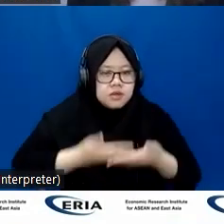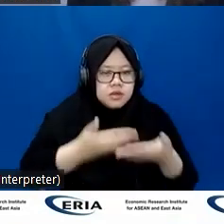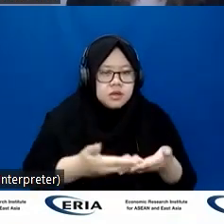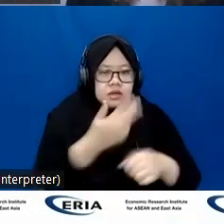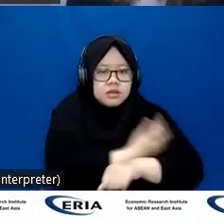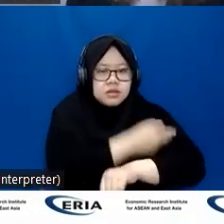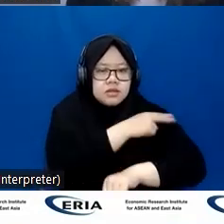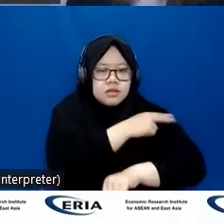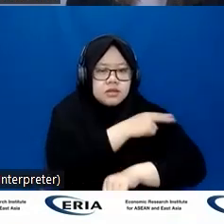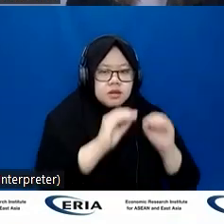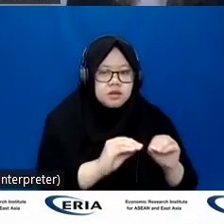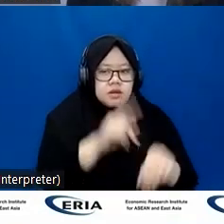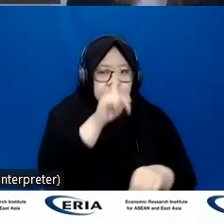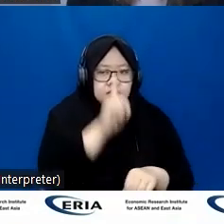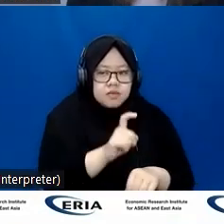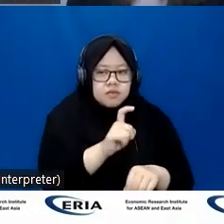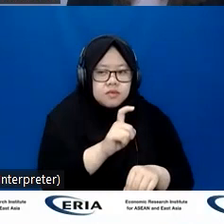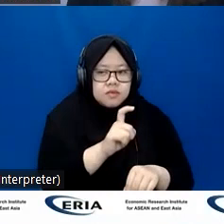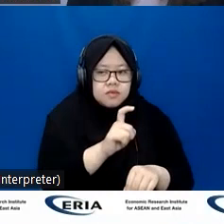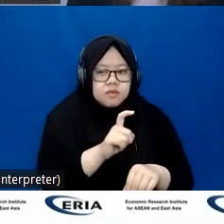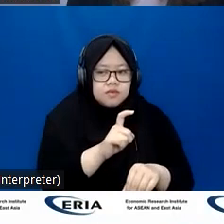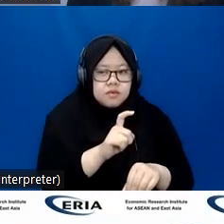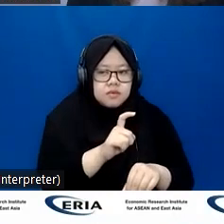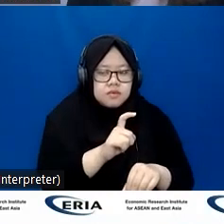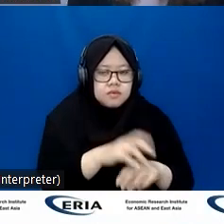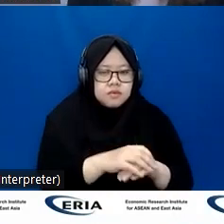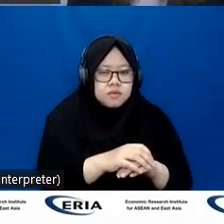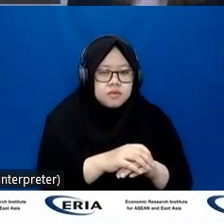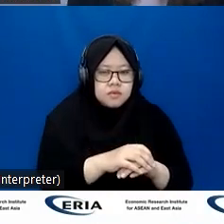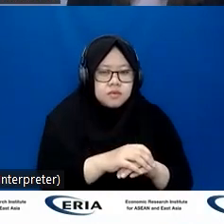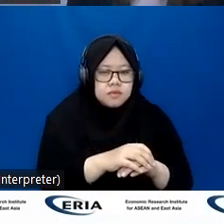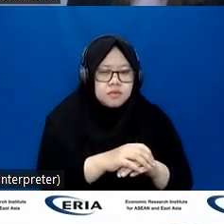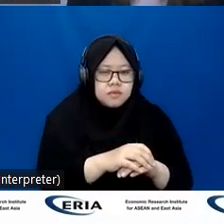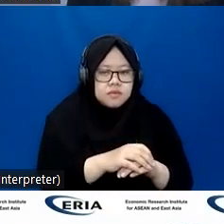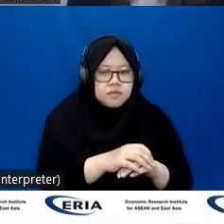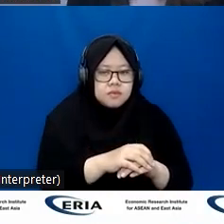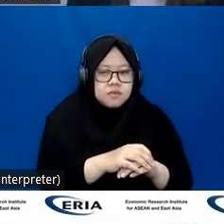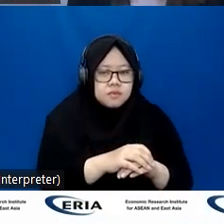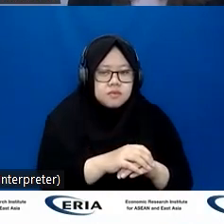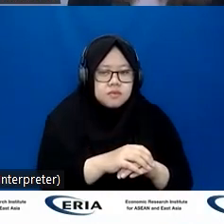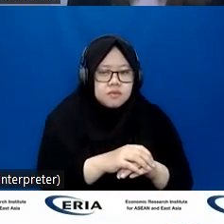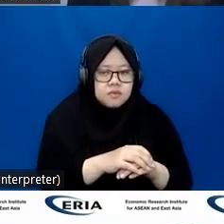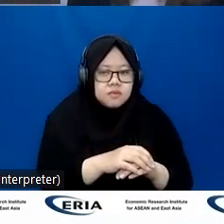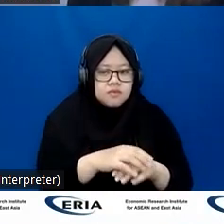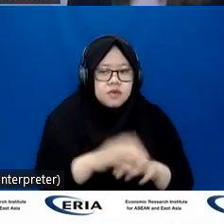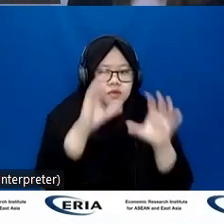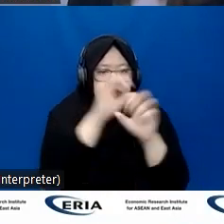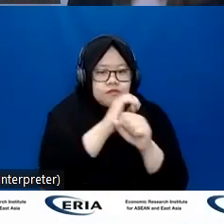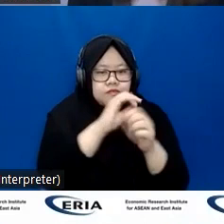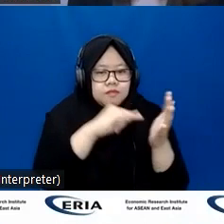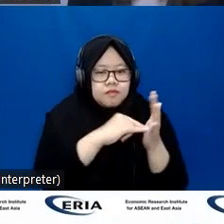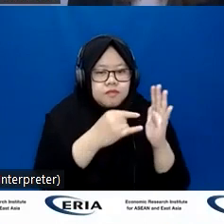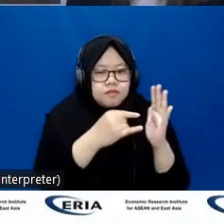And I think that leads us neatly into this into this focus on the role that technology can play in education